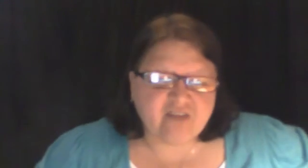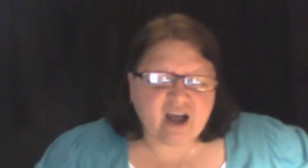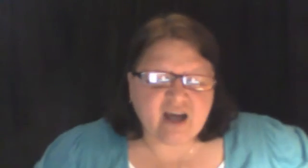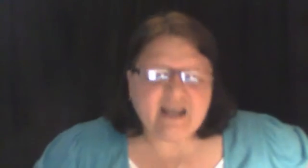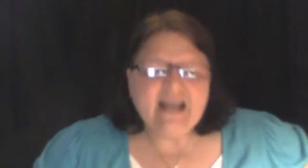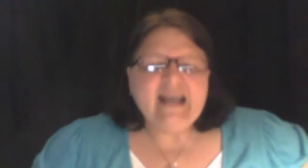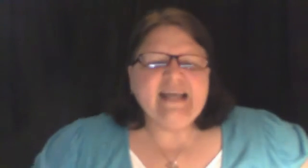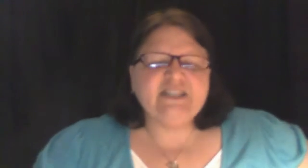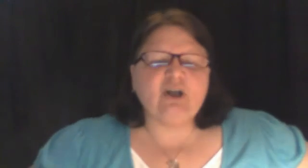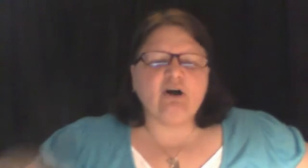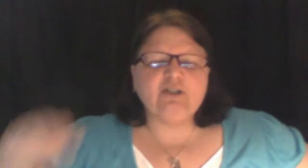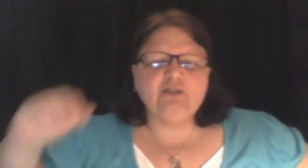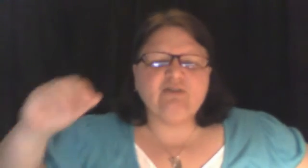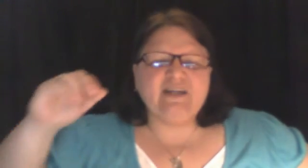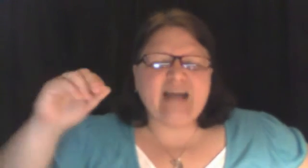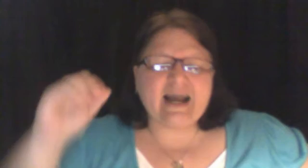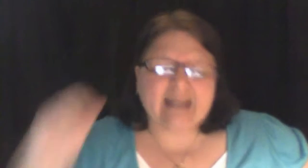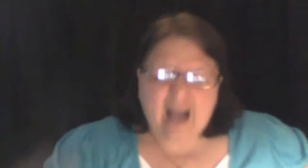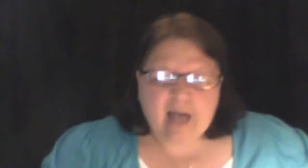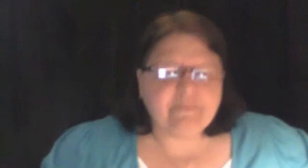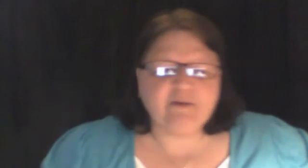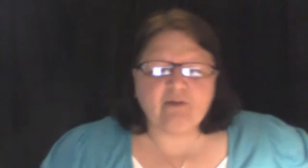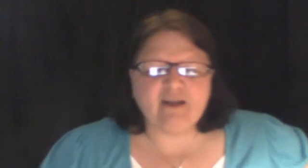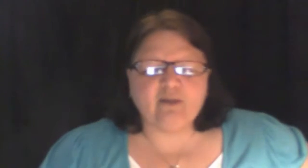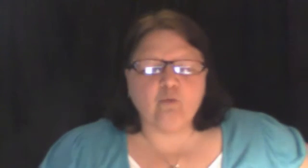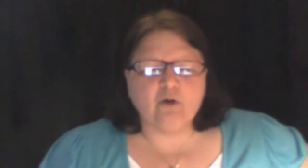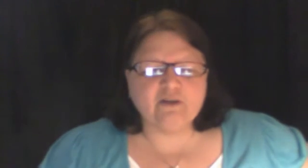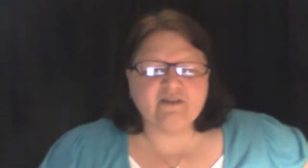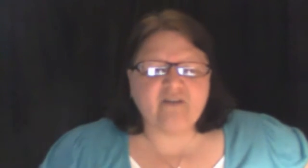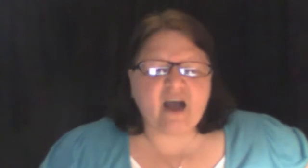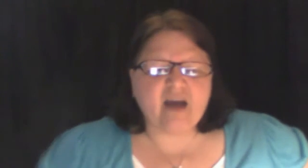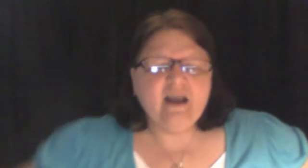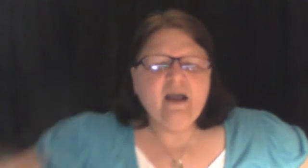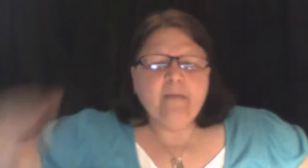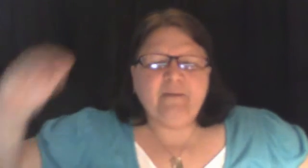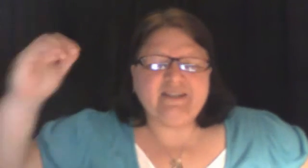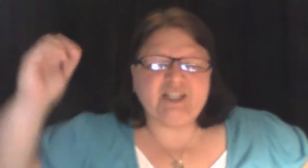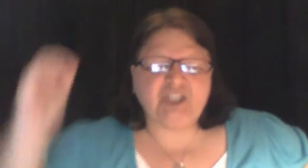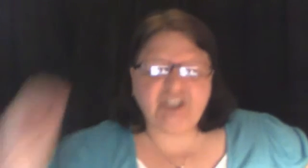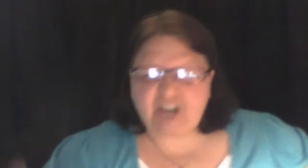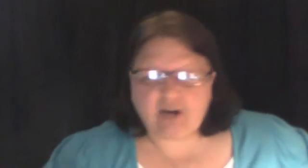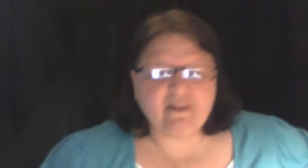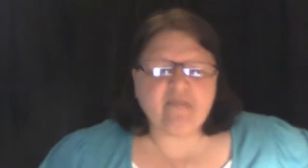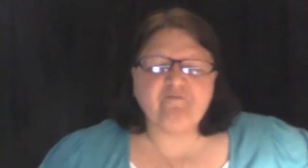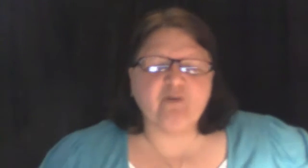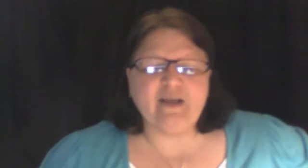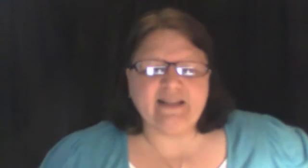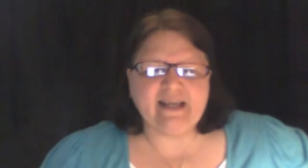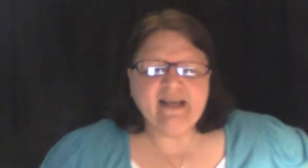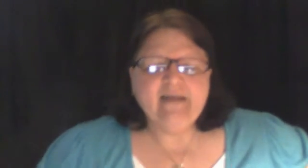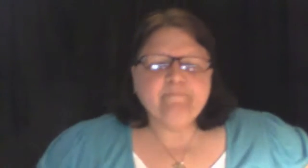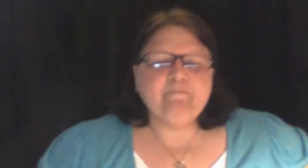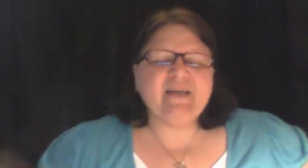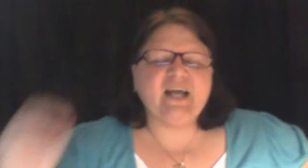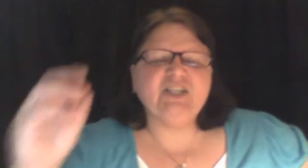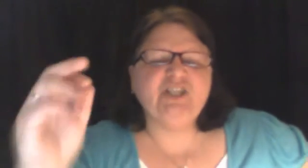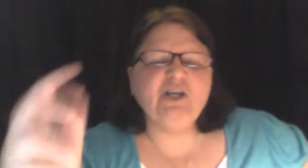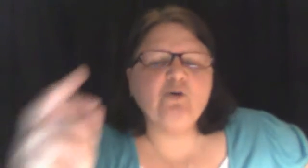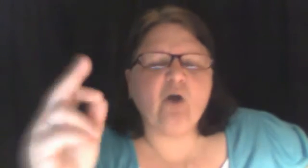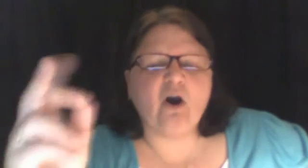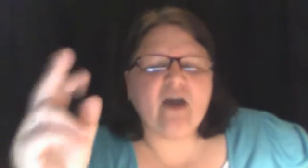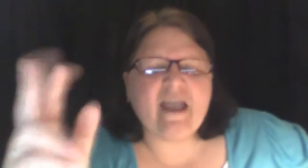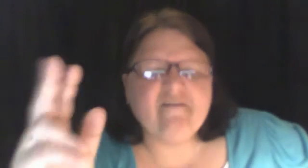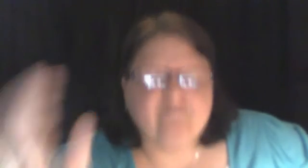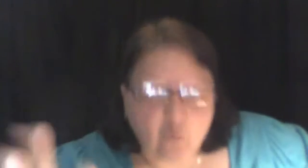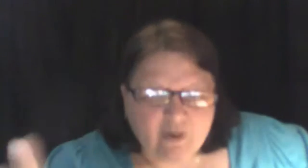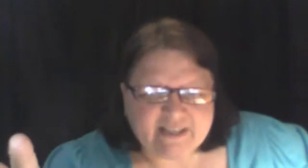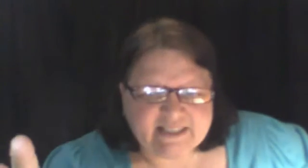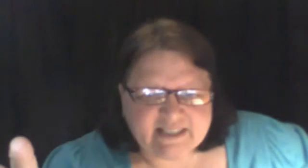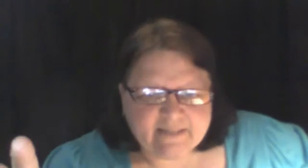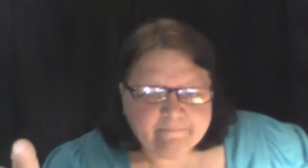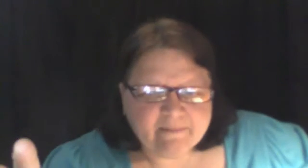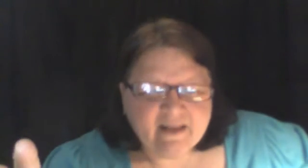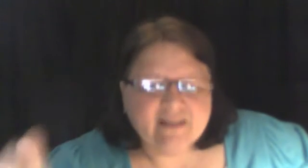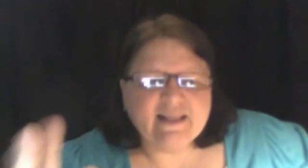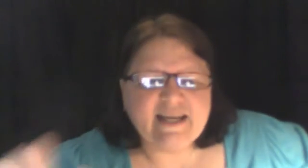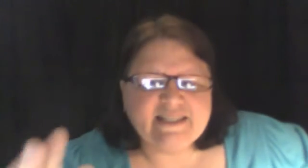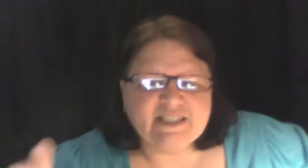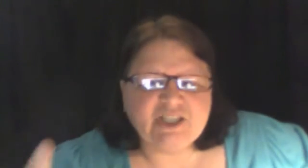God. God has called you to not copyright the words of God but to share them freely because you are a voice. Ladies and